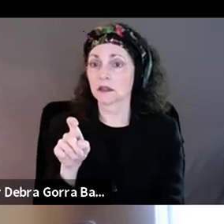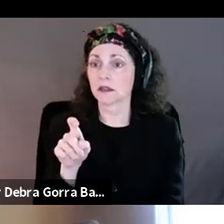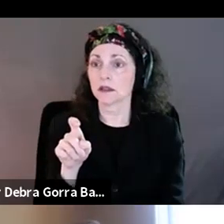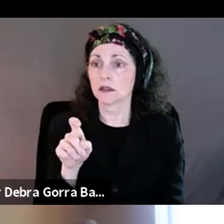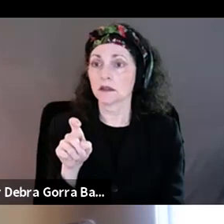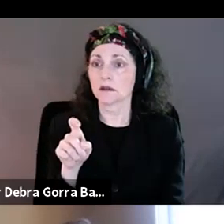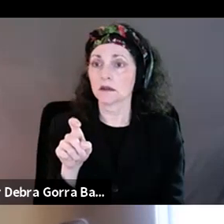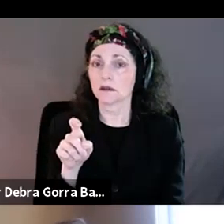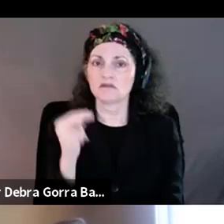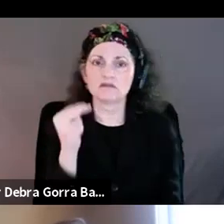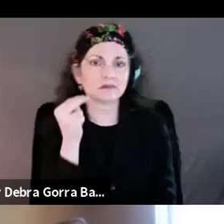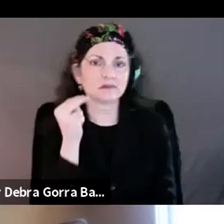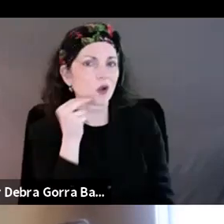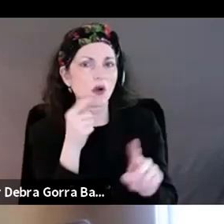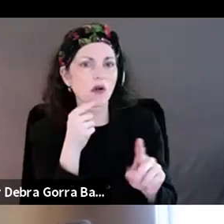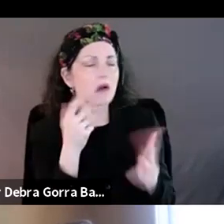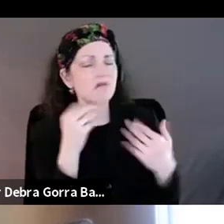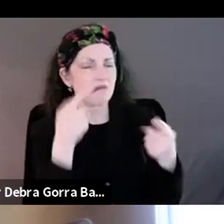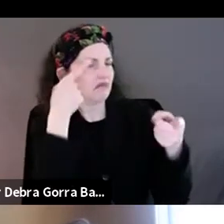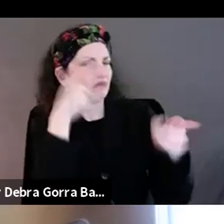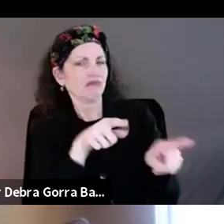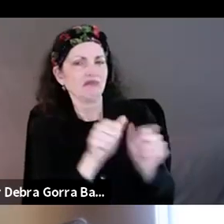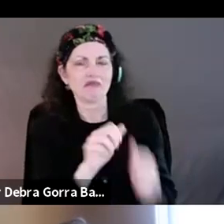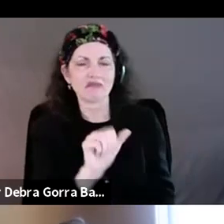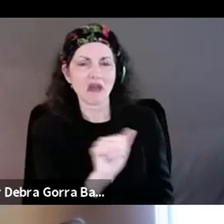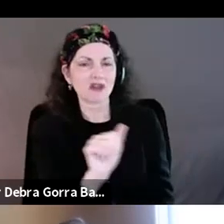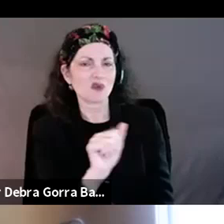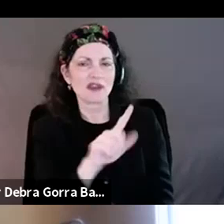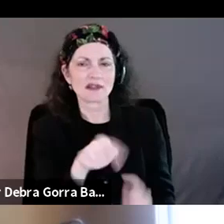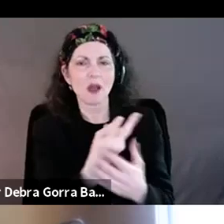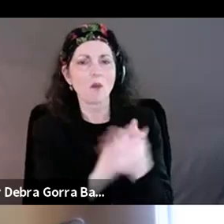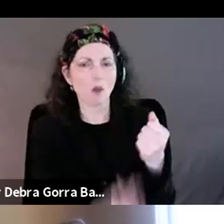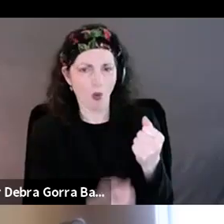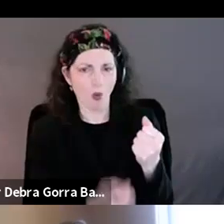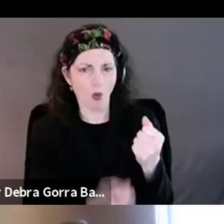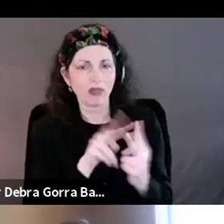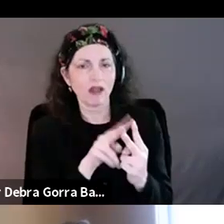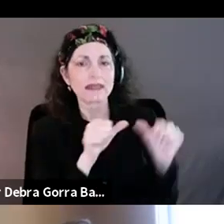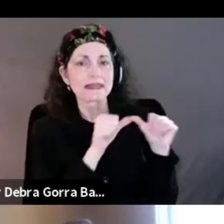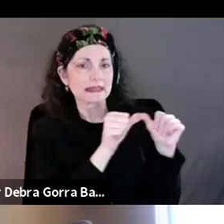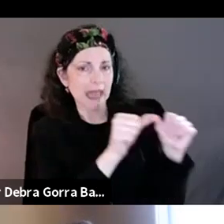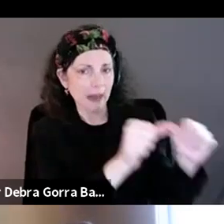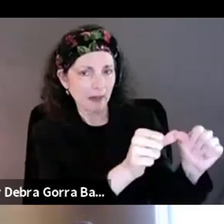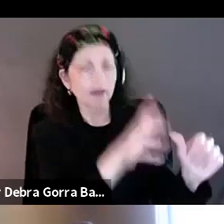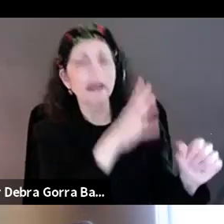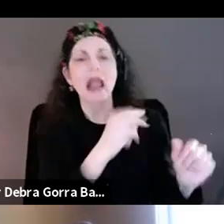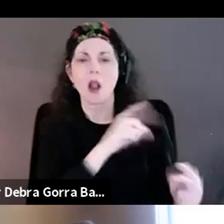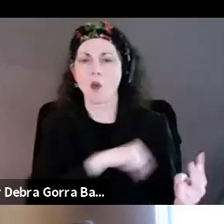I mean, I agree with Andrea about both things, sustainability and, and quality. I think